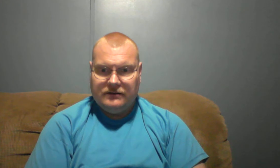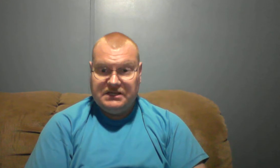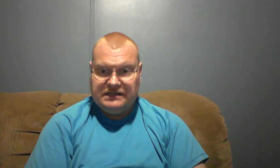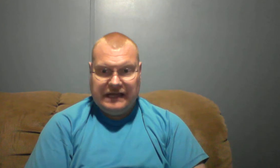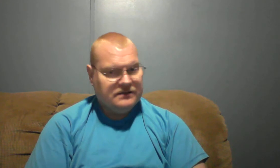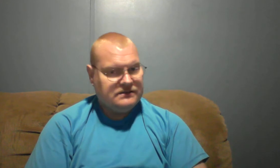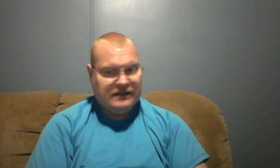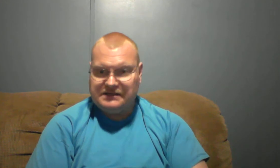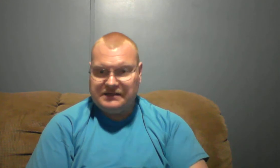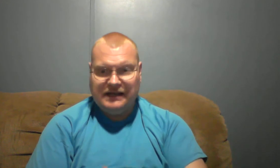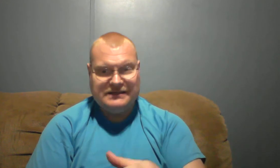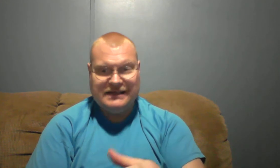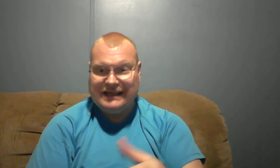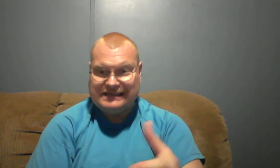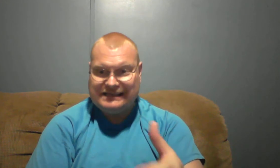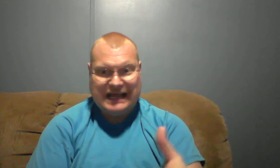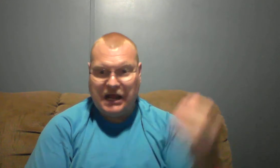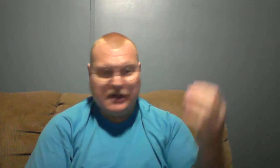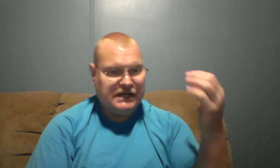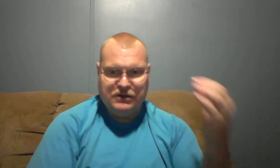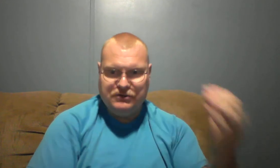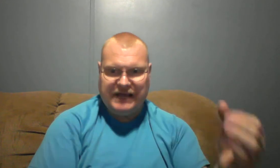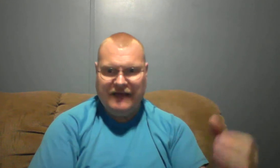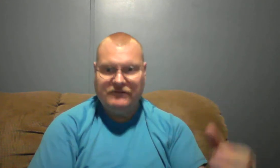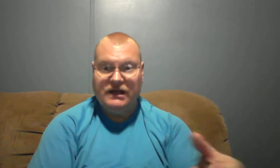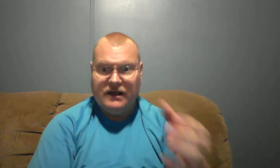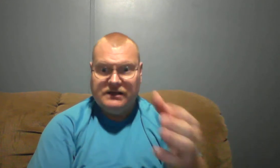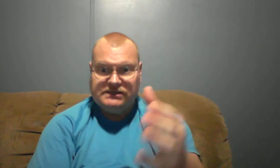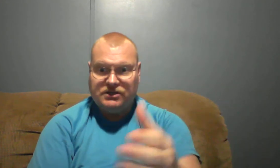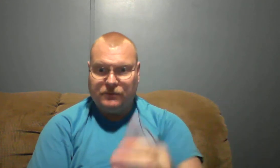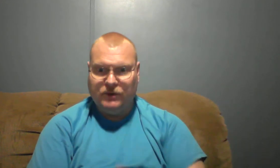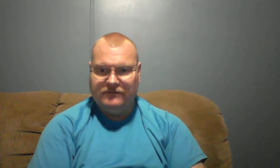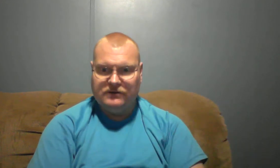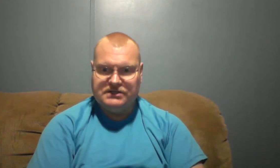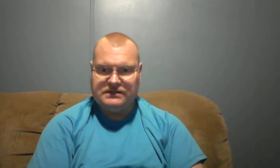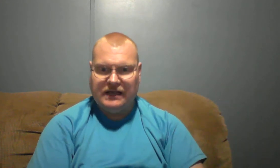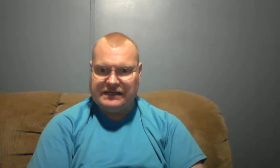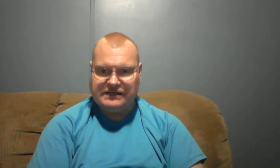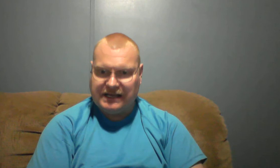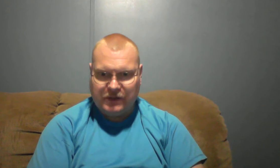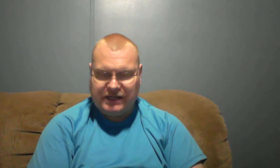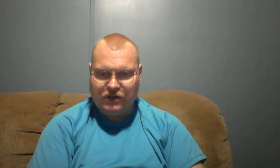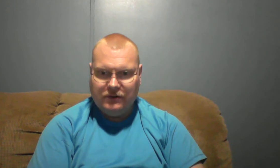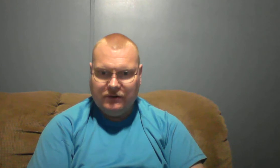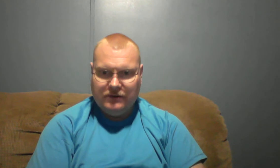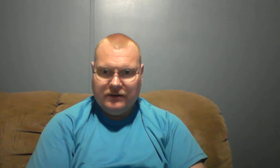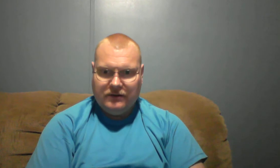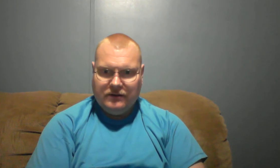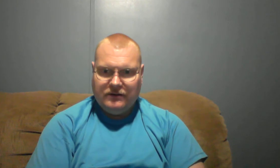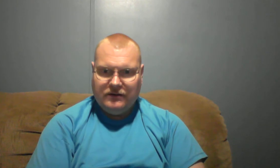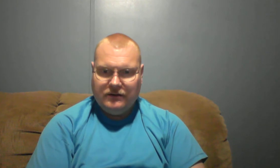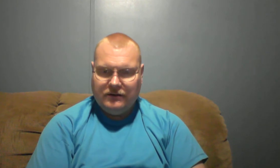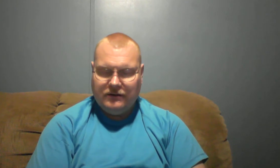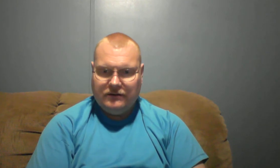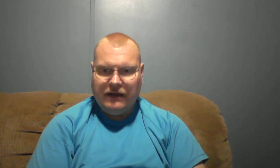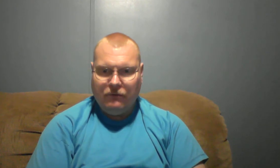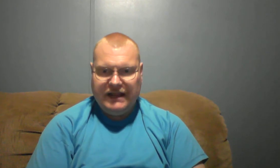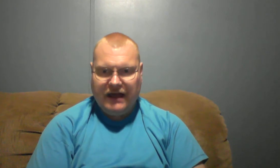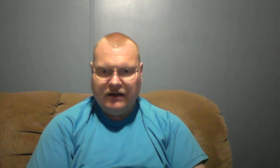Gentiles, as it's said, didn't used to have such a privilege as we do. Yet, we count this